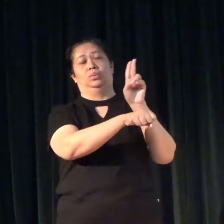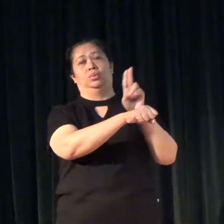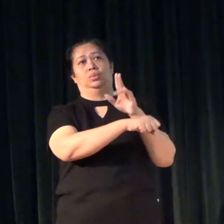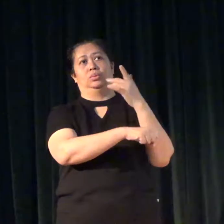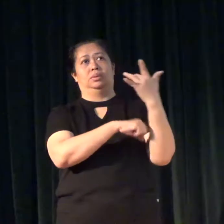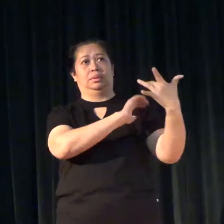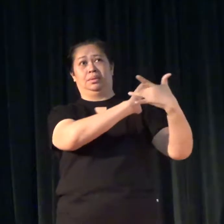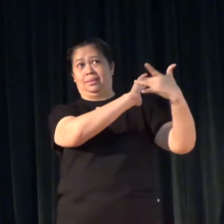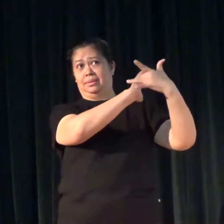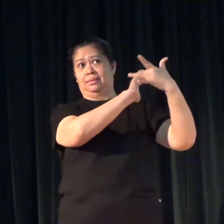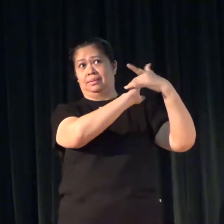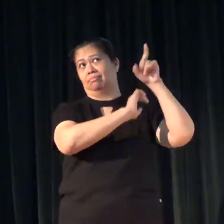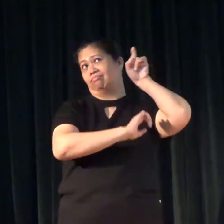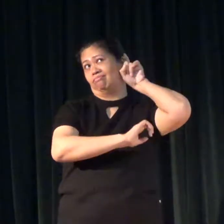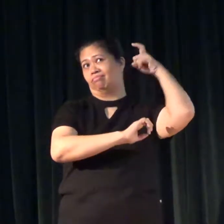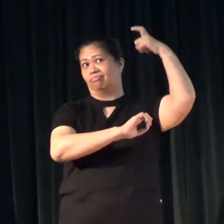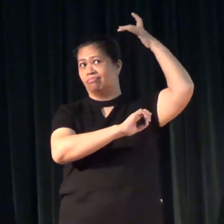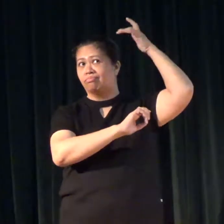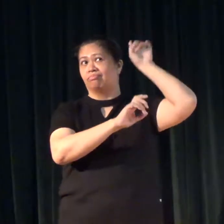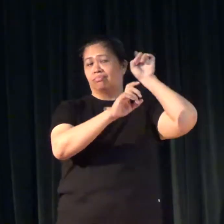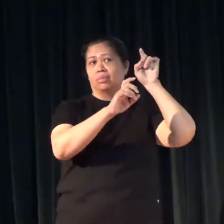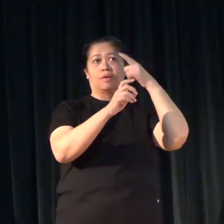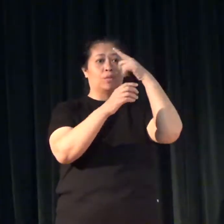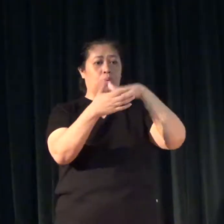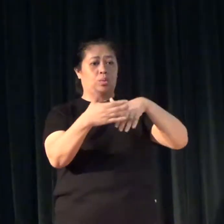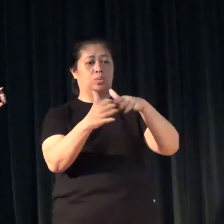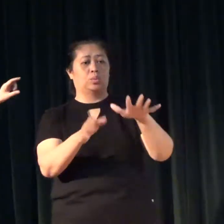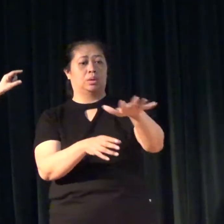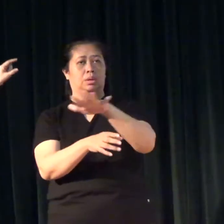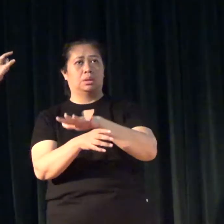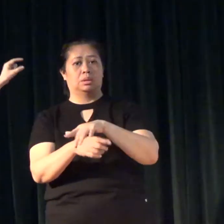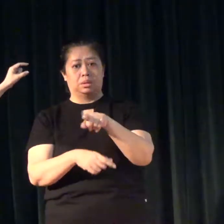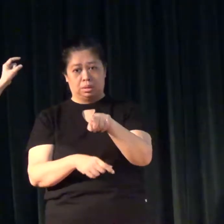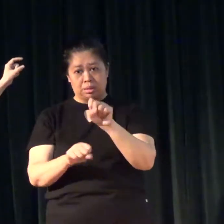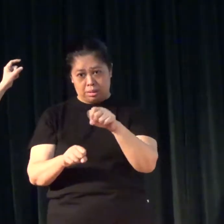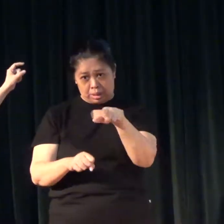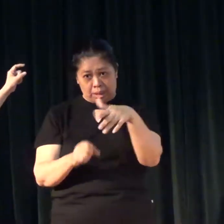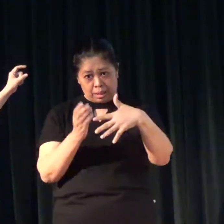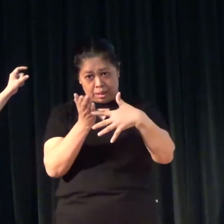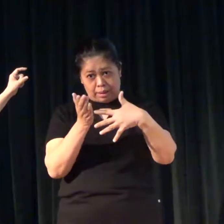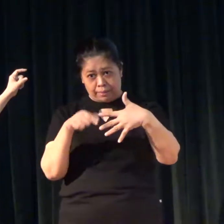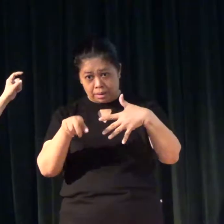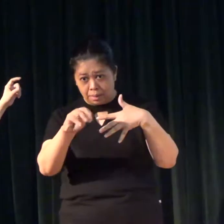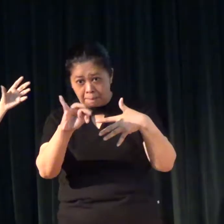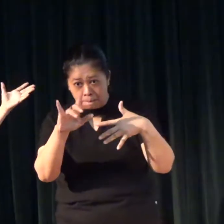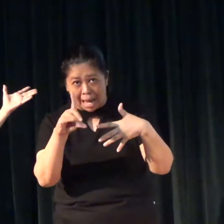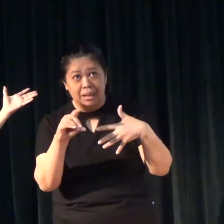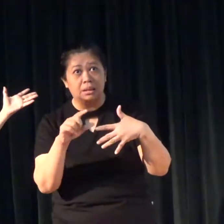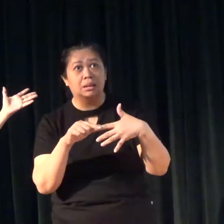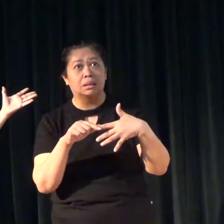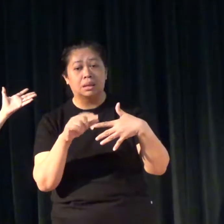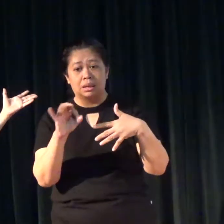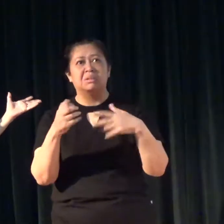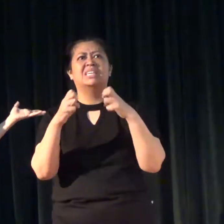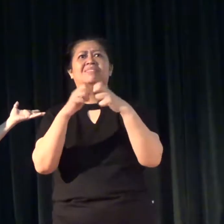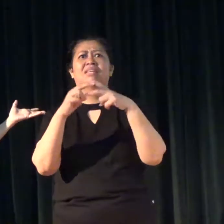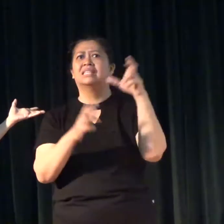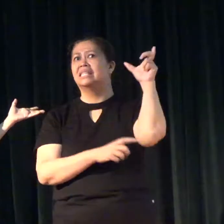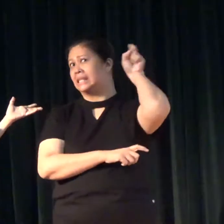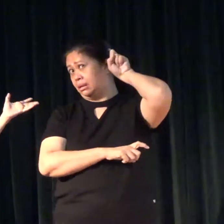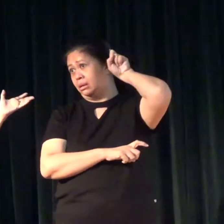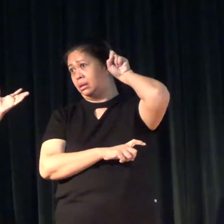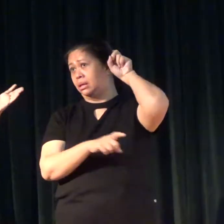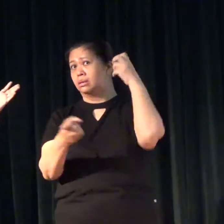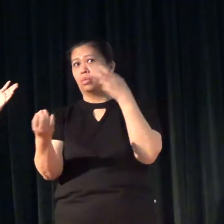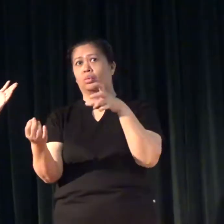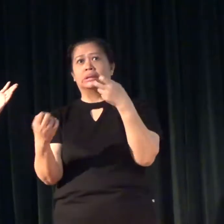technology for students to be hearing at that level. Because even if you wear a hearing aid,